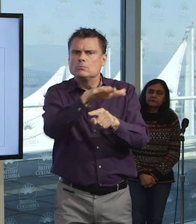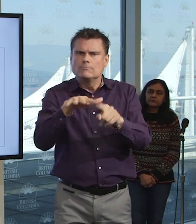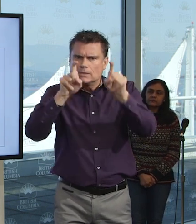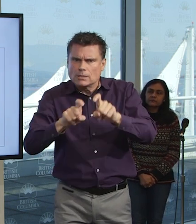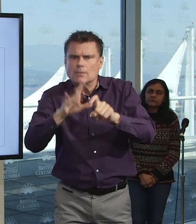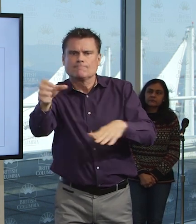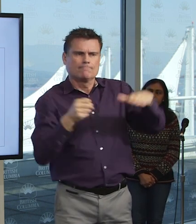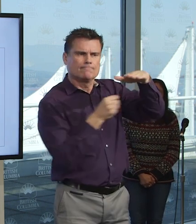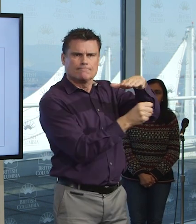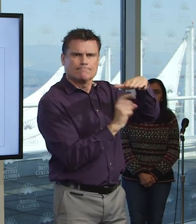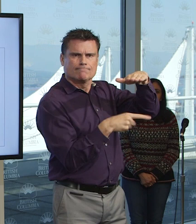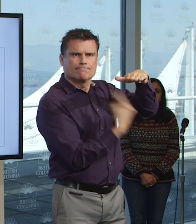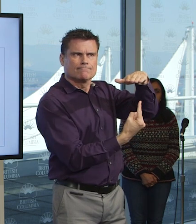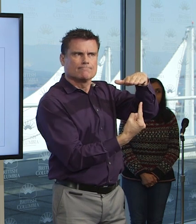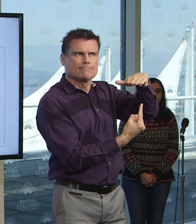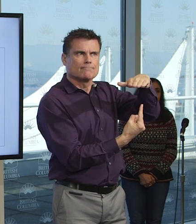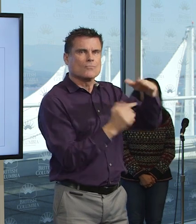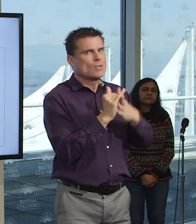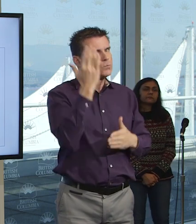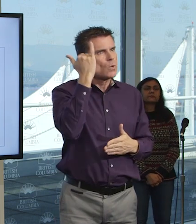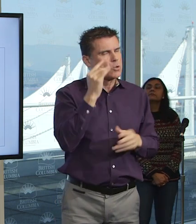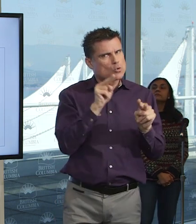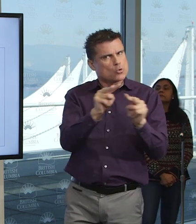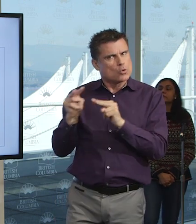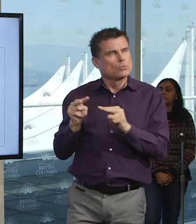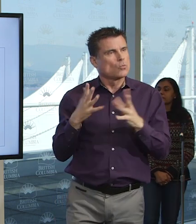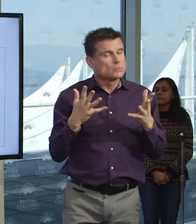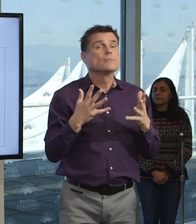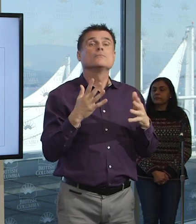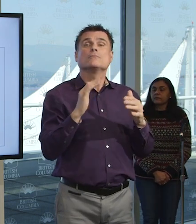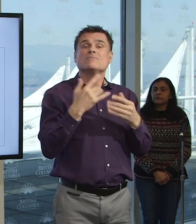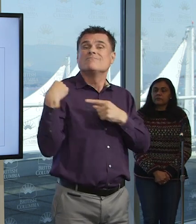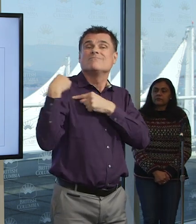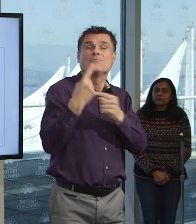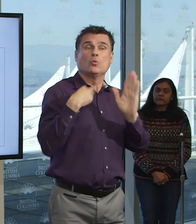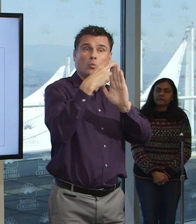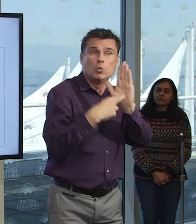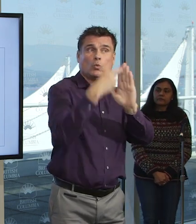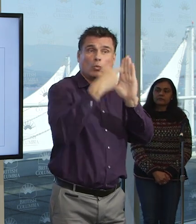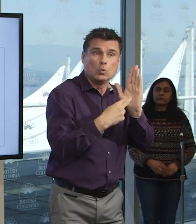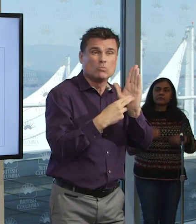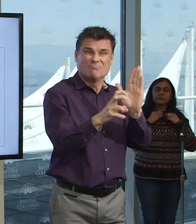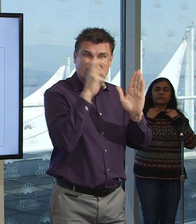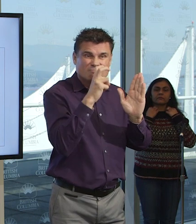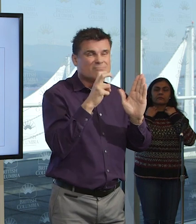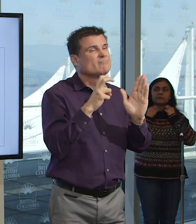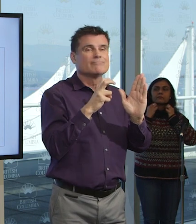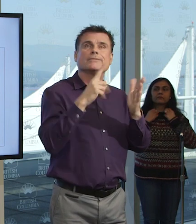put in some of these drastic measures that we've been talking about around social distancing. The social distancing,